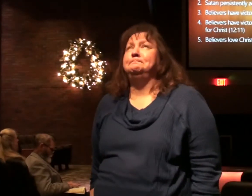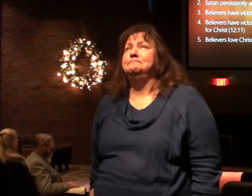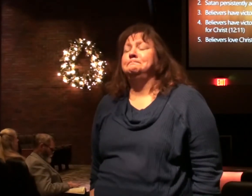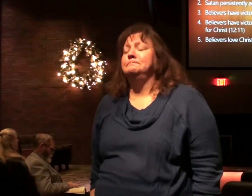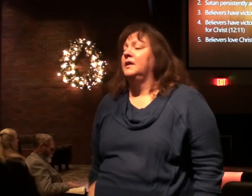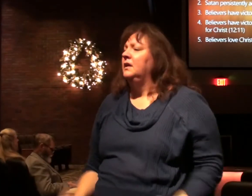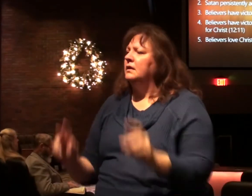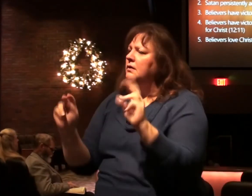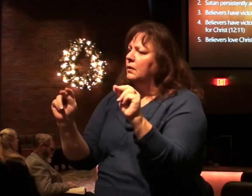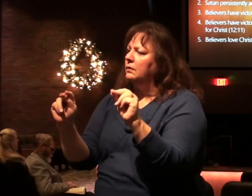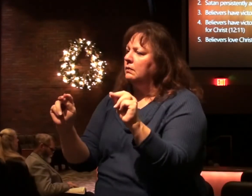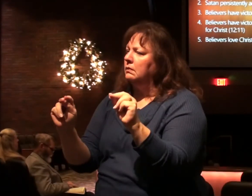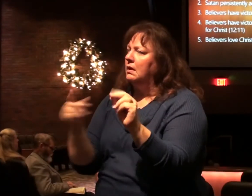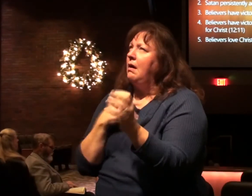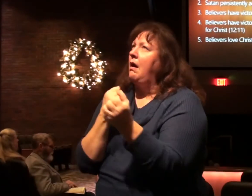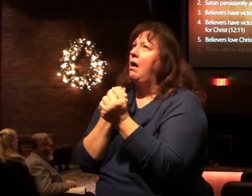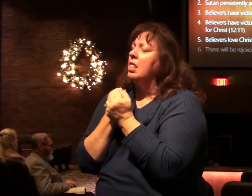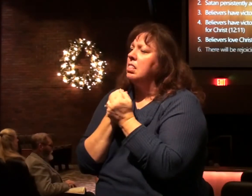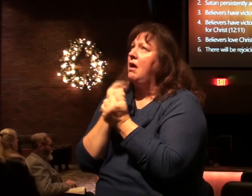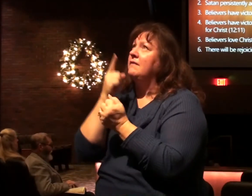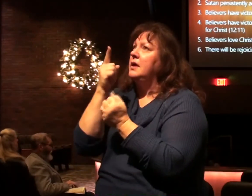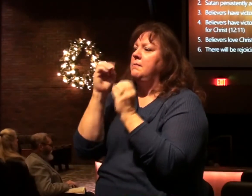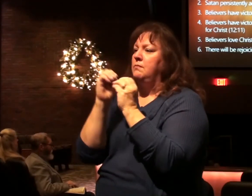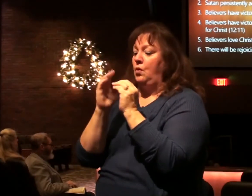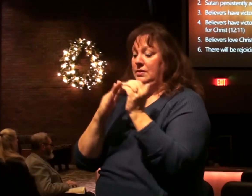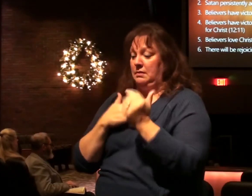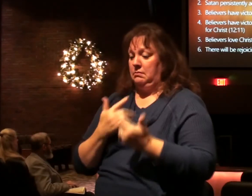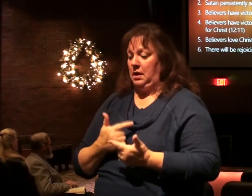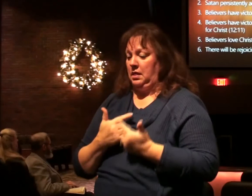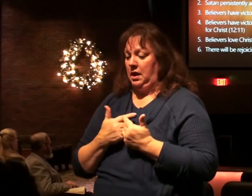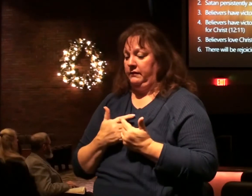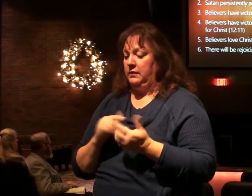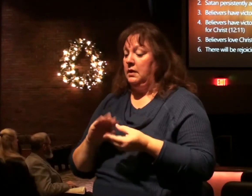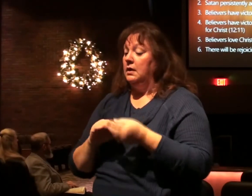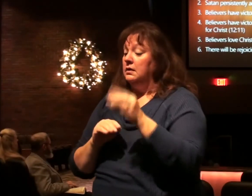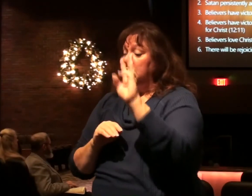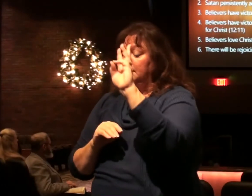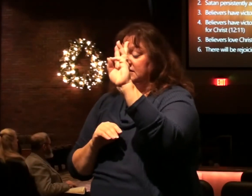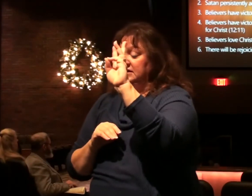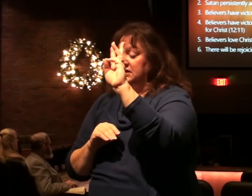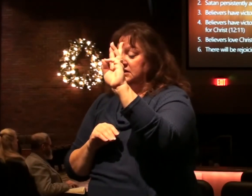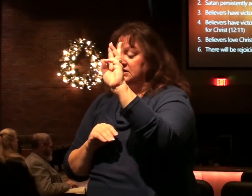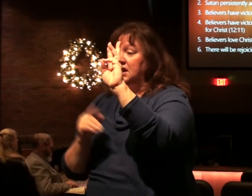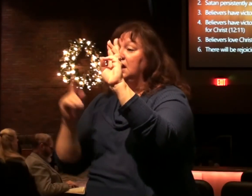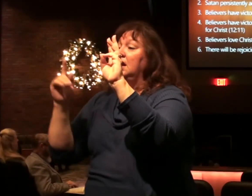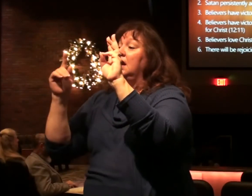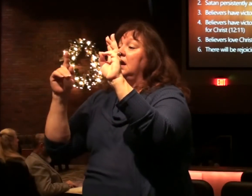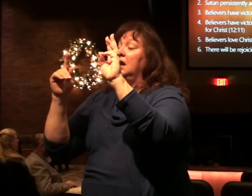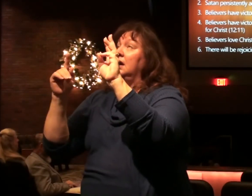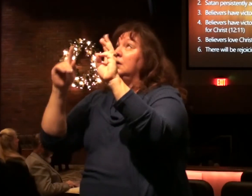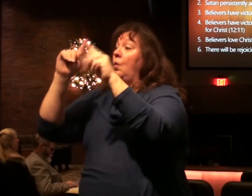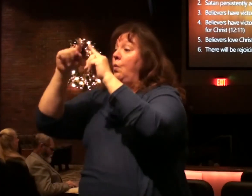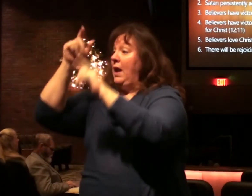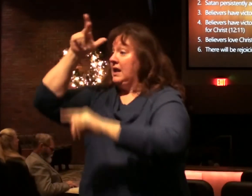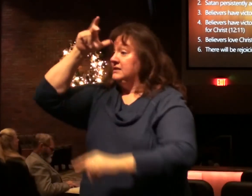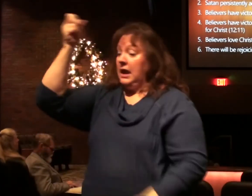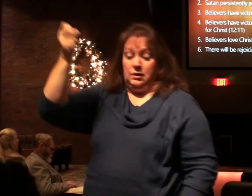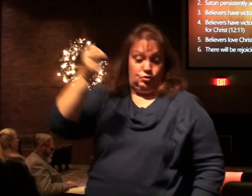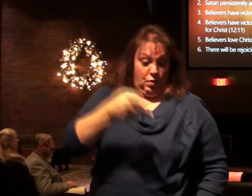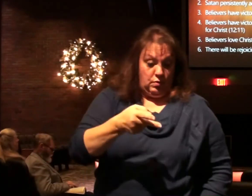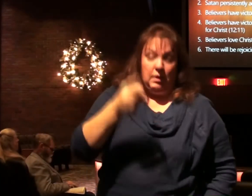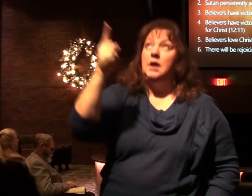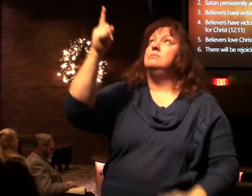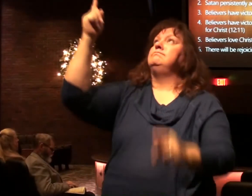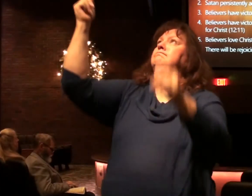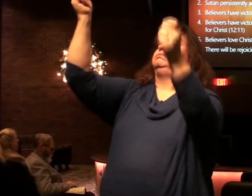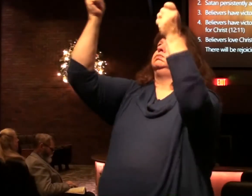Believers love Christ more than life. Number six there will be rejoicing in heaven when Satan is cast out. Stop and think about it. We've read this and could have